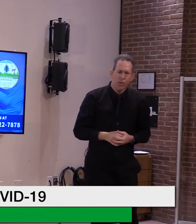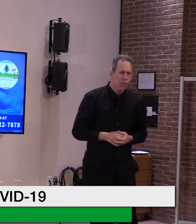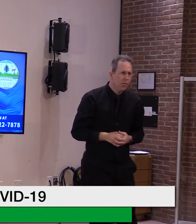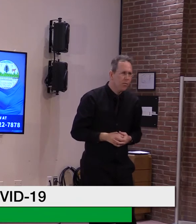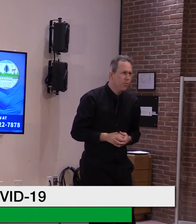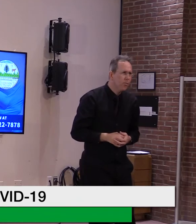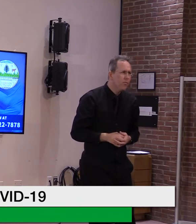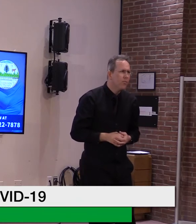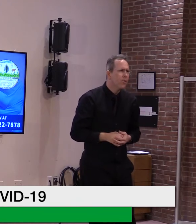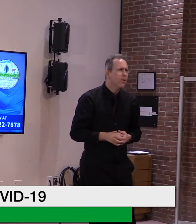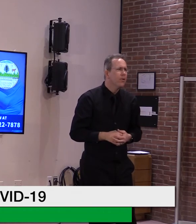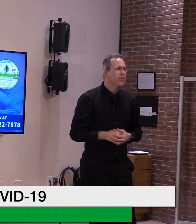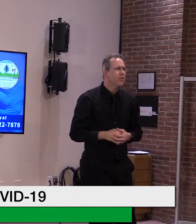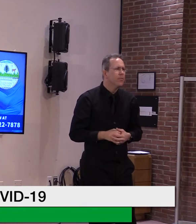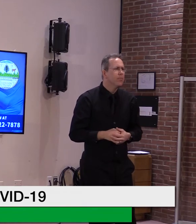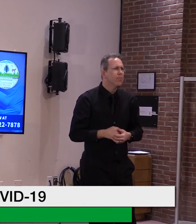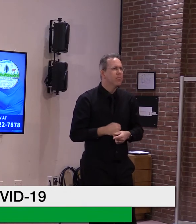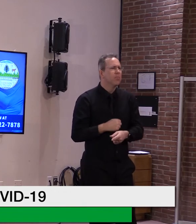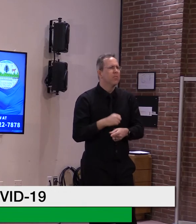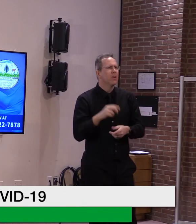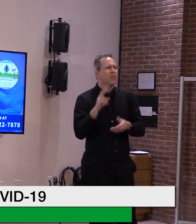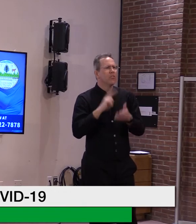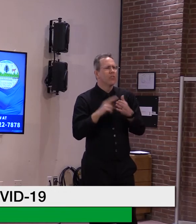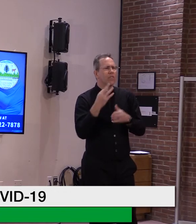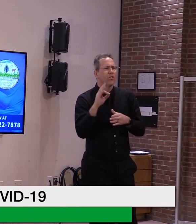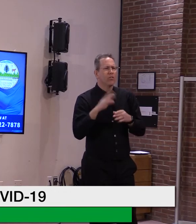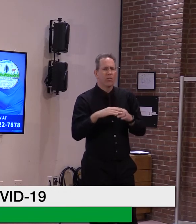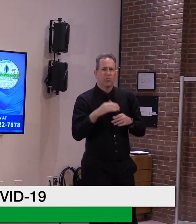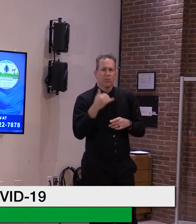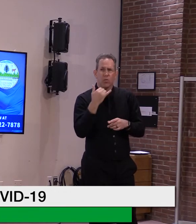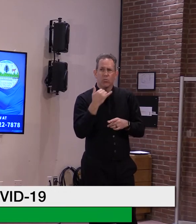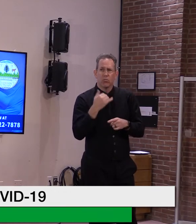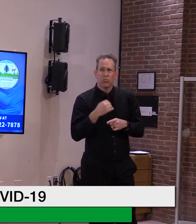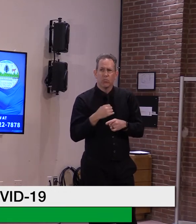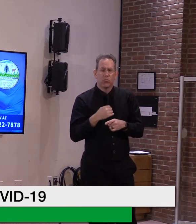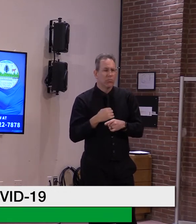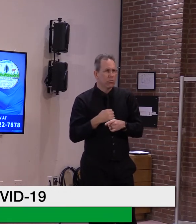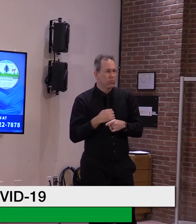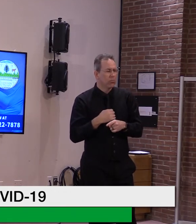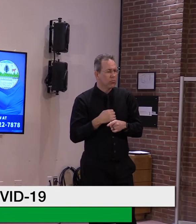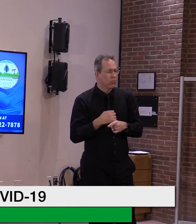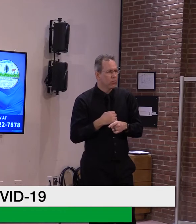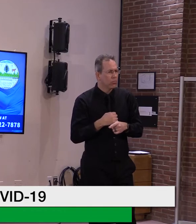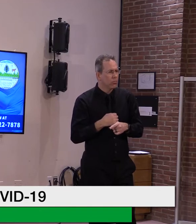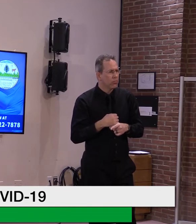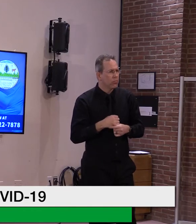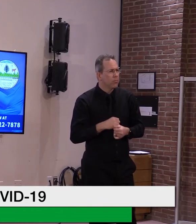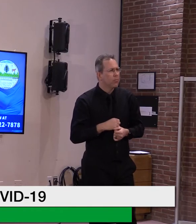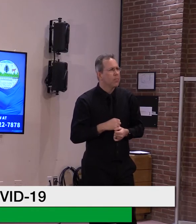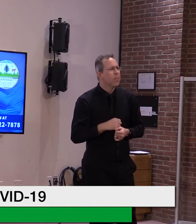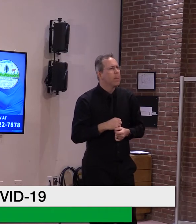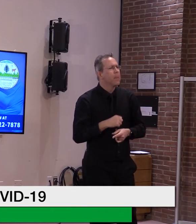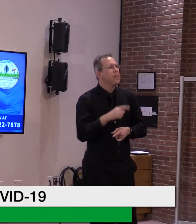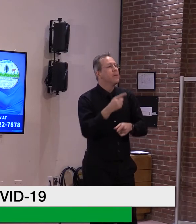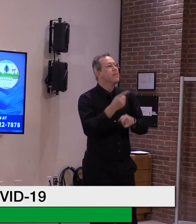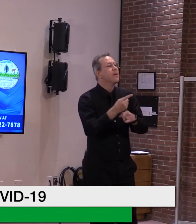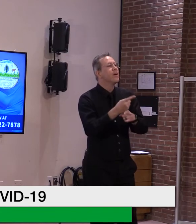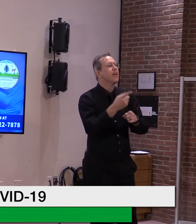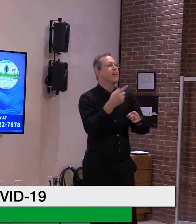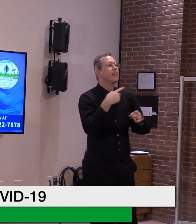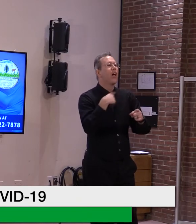Yeah. Thanks. Yeah. You are correct. Particularly on these initial sites that they're open to any educator.